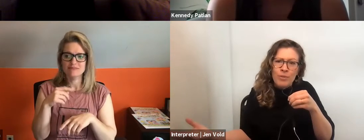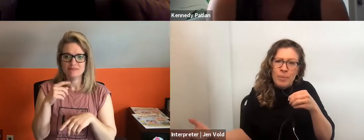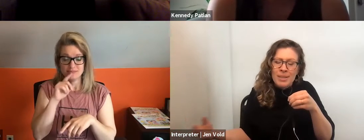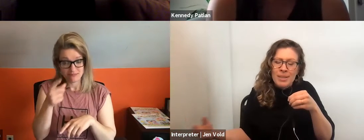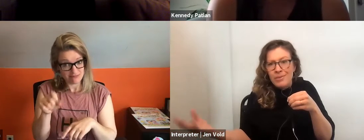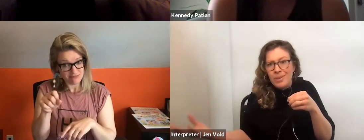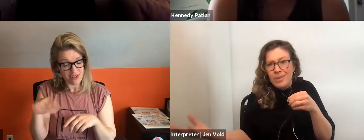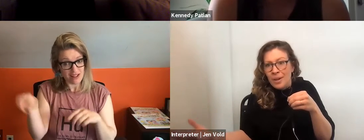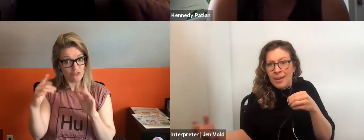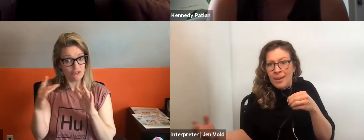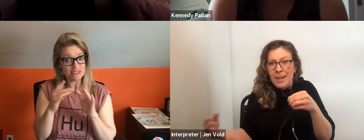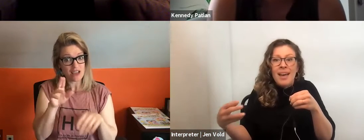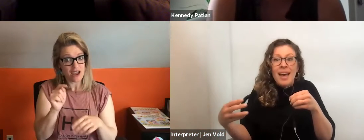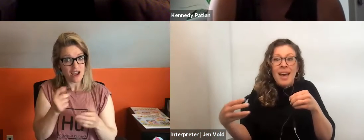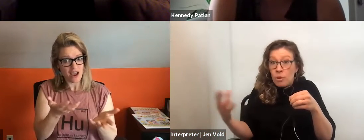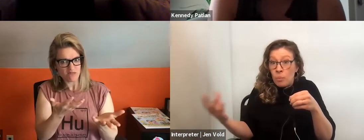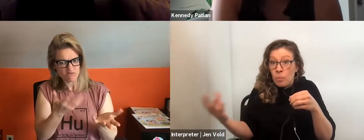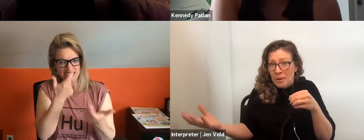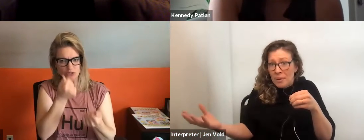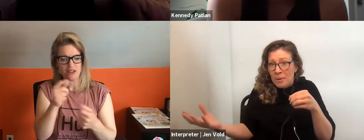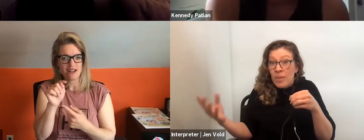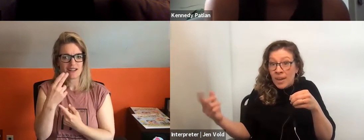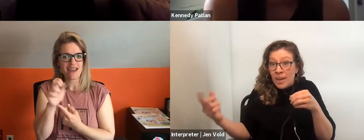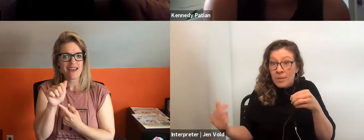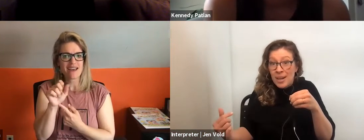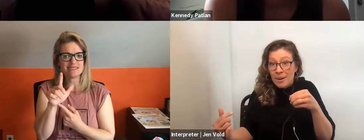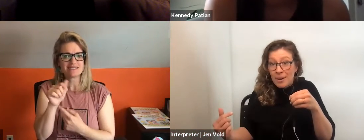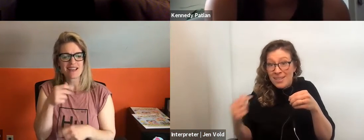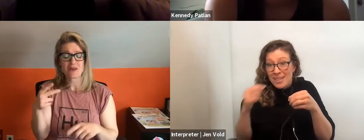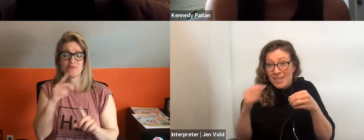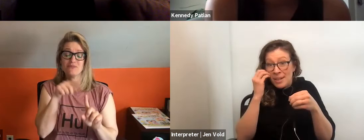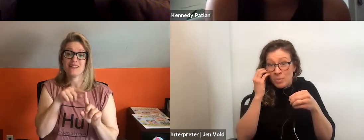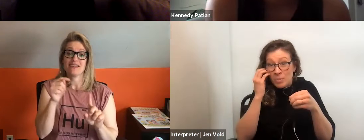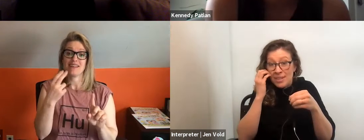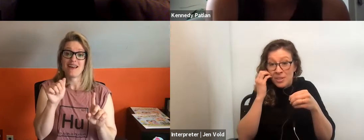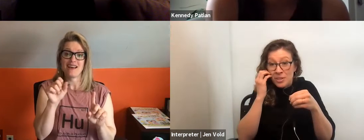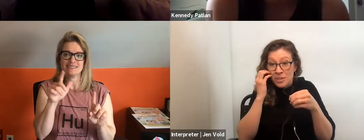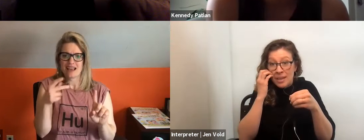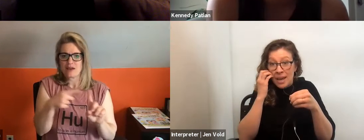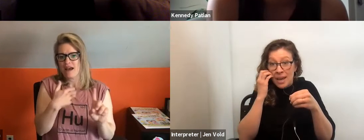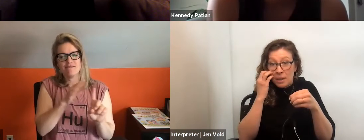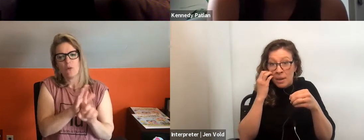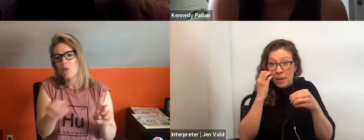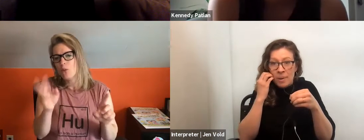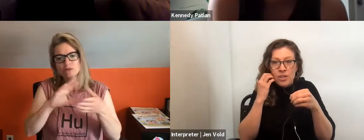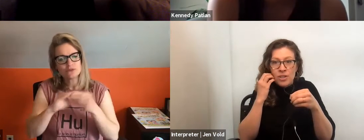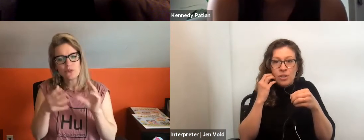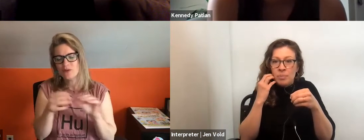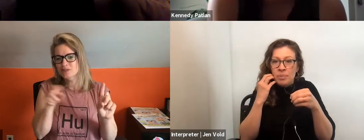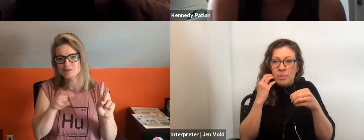I've heard of the webbies, best of the internet for a while now. And when they reached out to us and expressed interest in the ASL app, I just couldn't